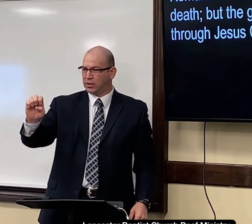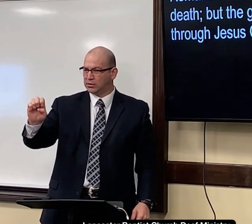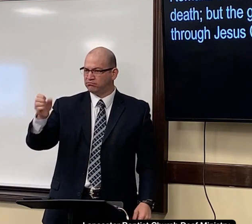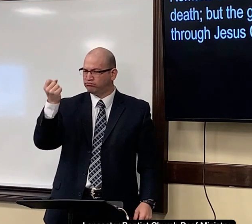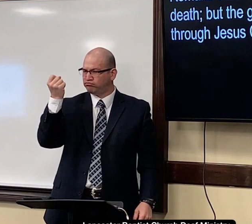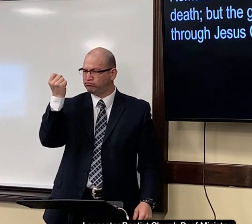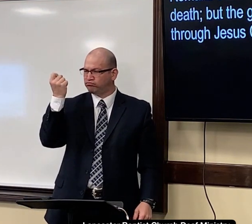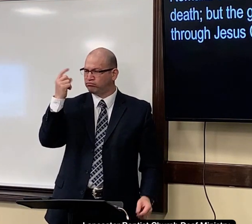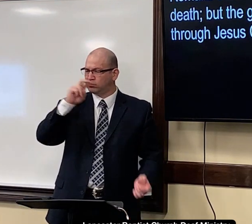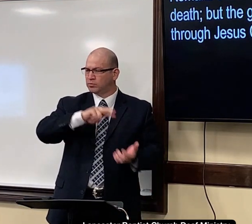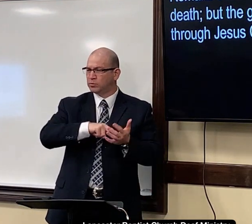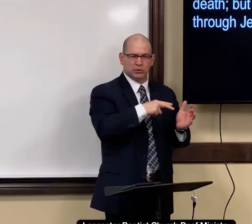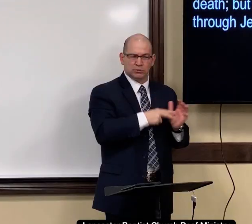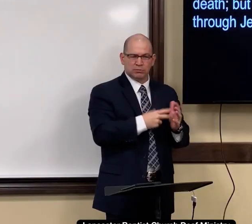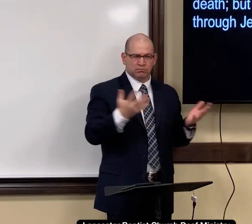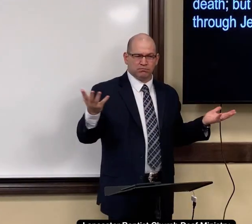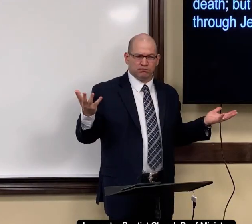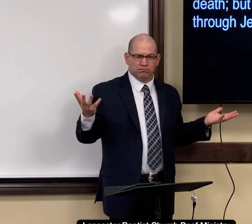Wage. Do you understand what that means?